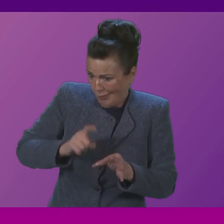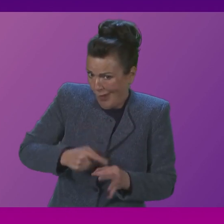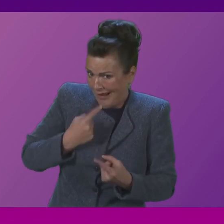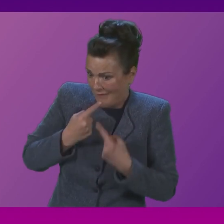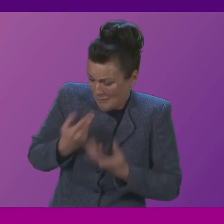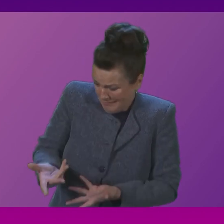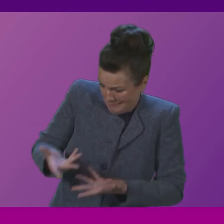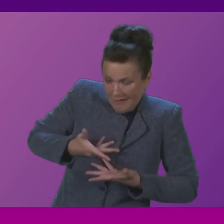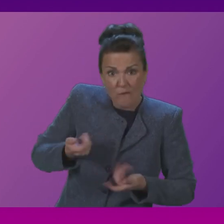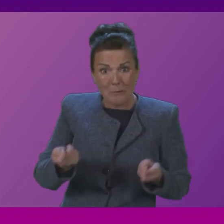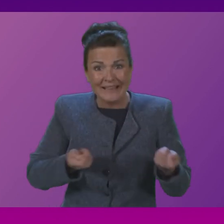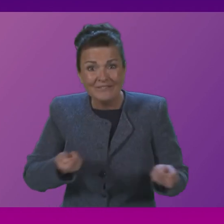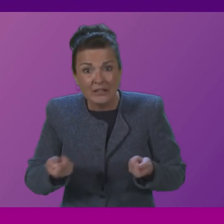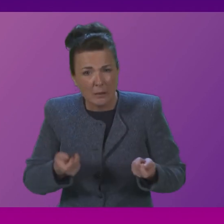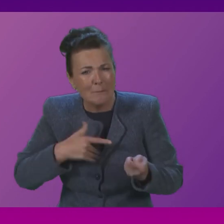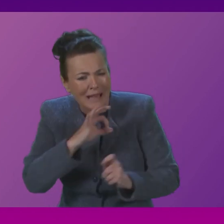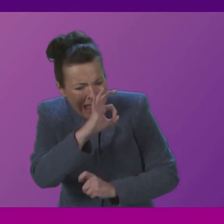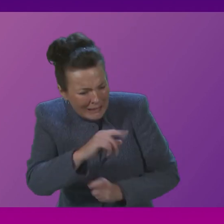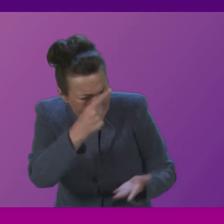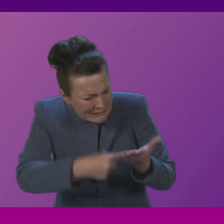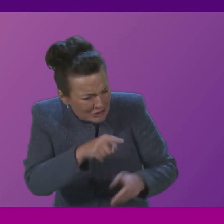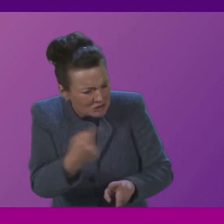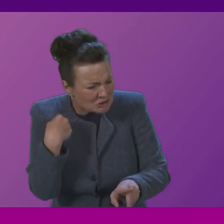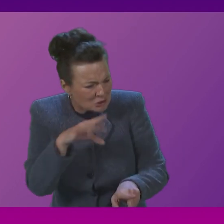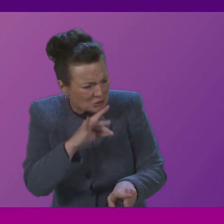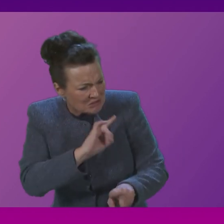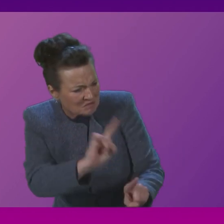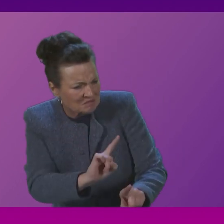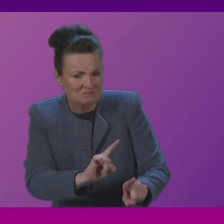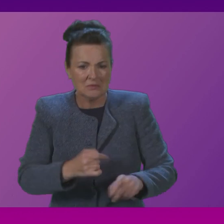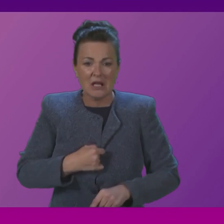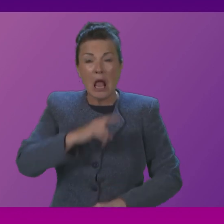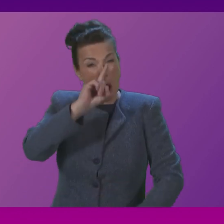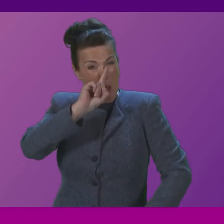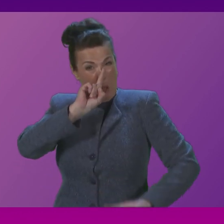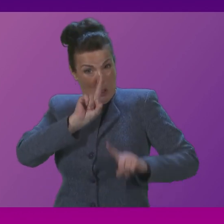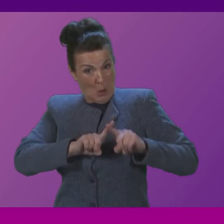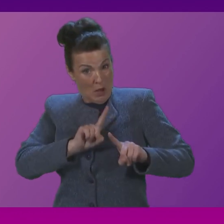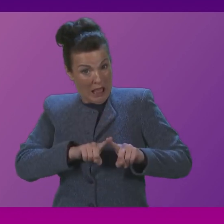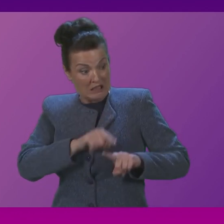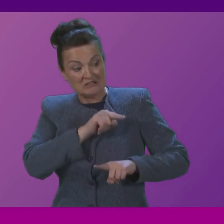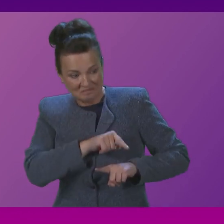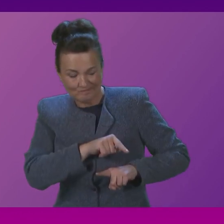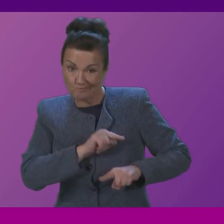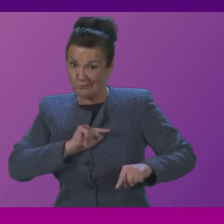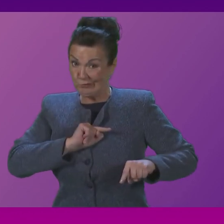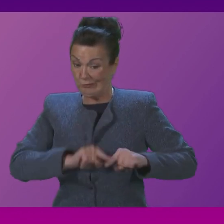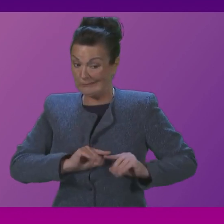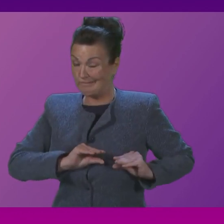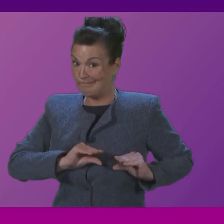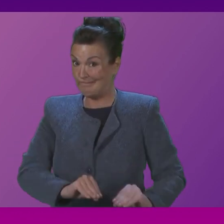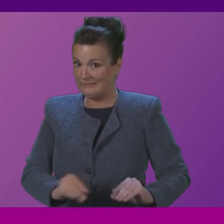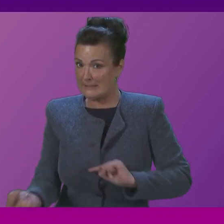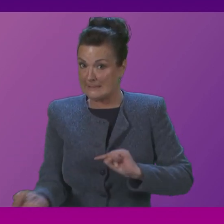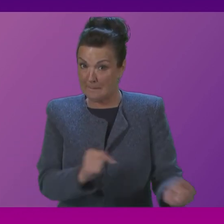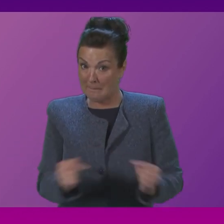I was given by the convener when I questioned the decision on Tuesday this looks like an attempt to limit or even shut down debate on a